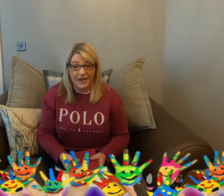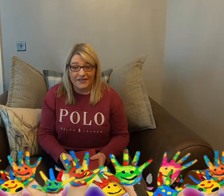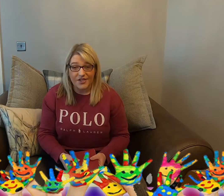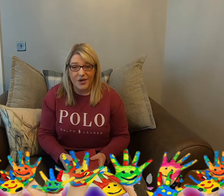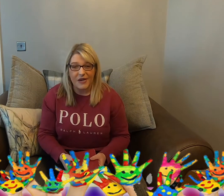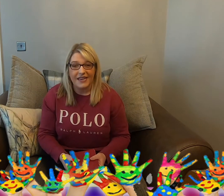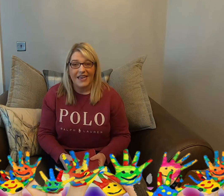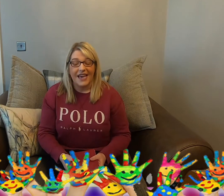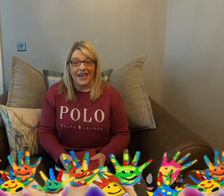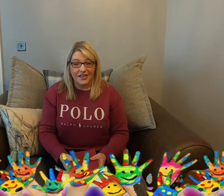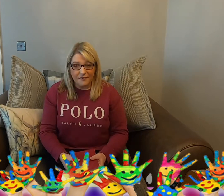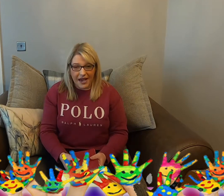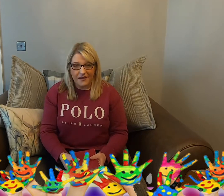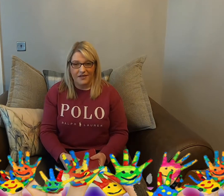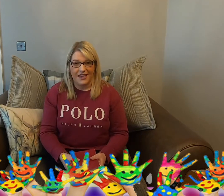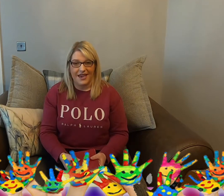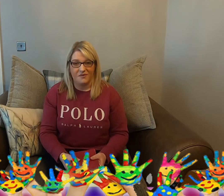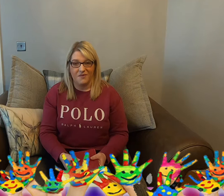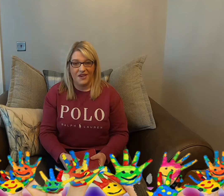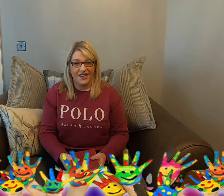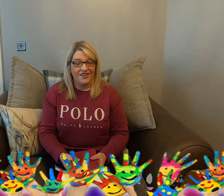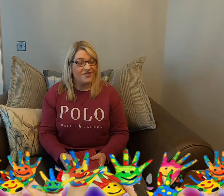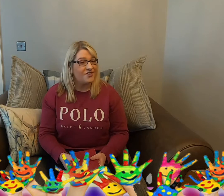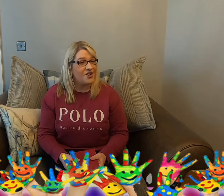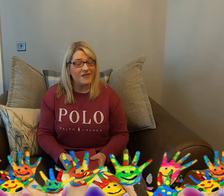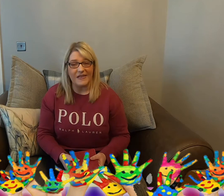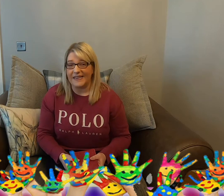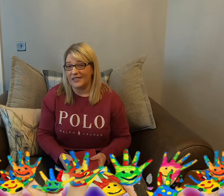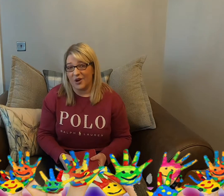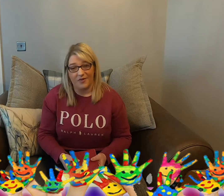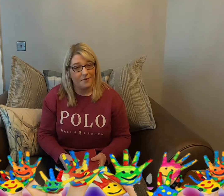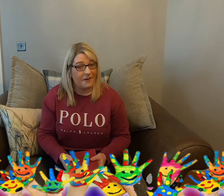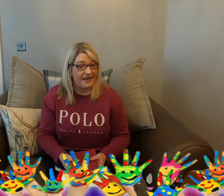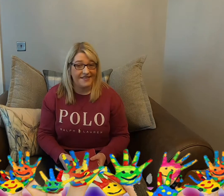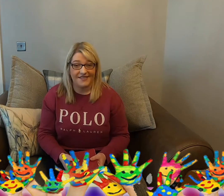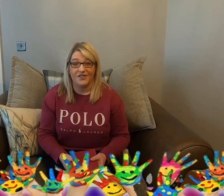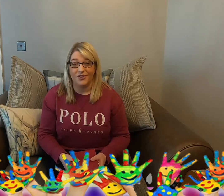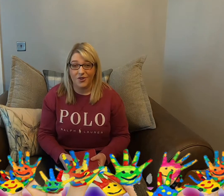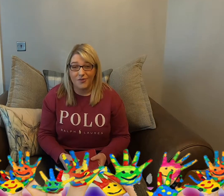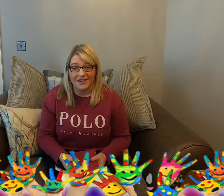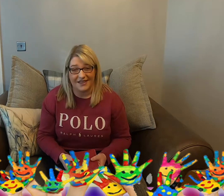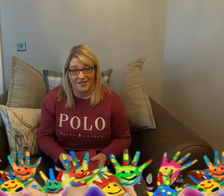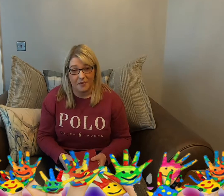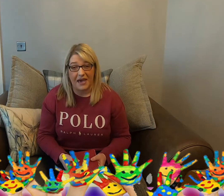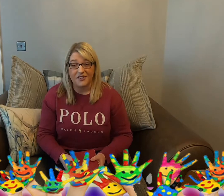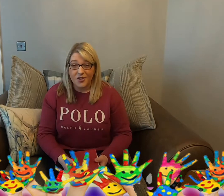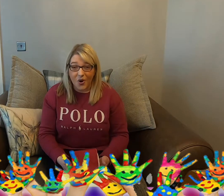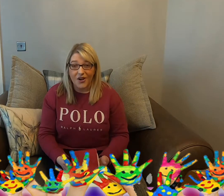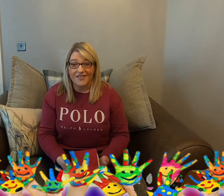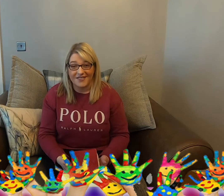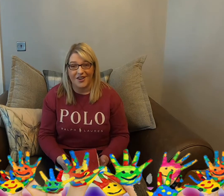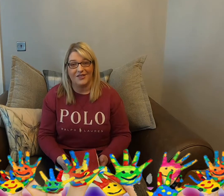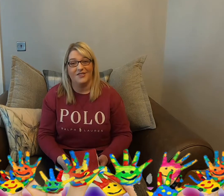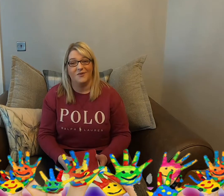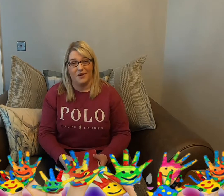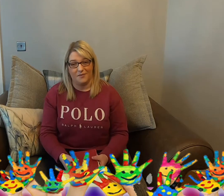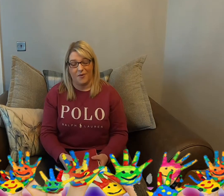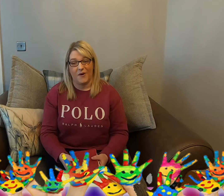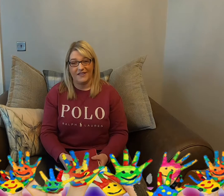manger in Bethlehem. Certainly not the place that you would expect God's Son to be born.